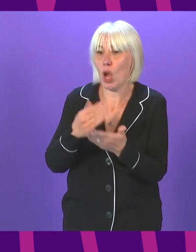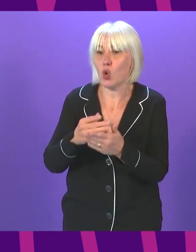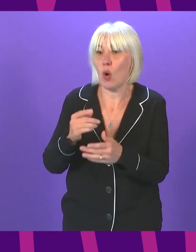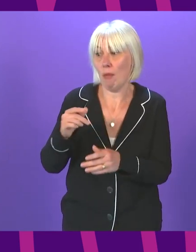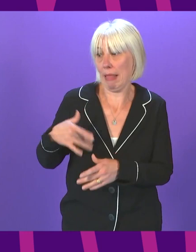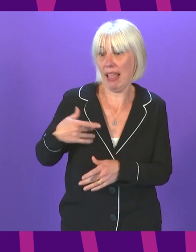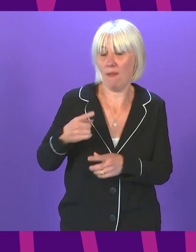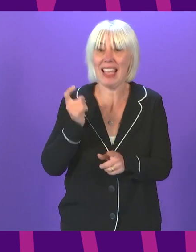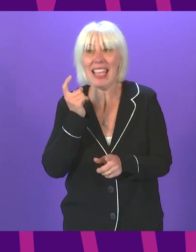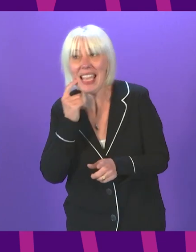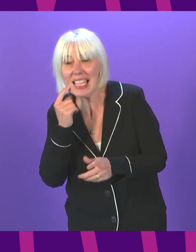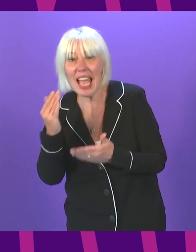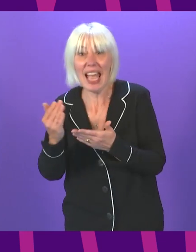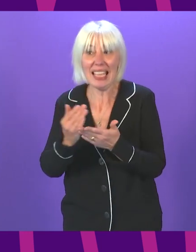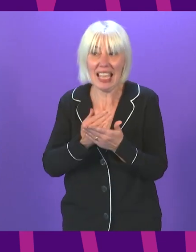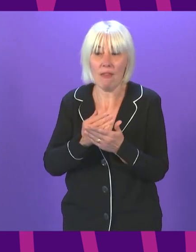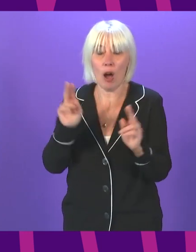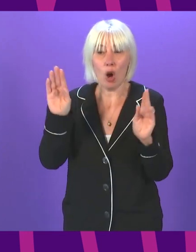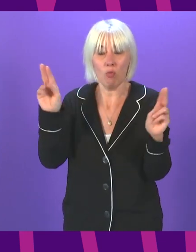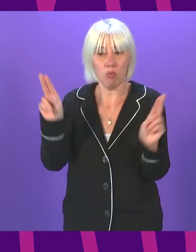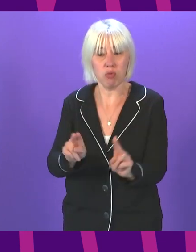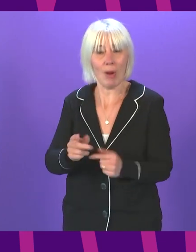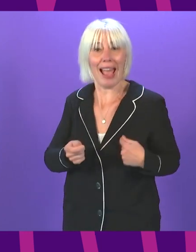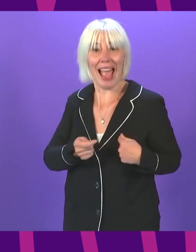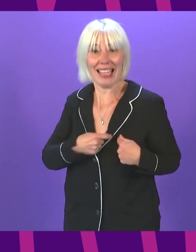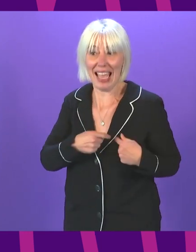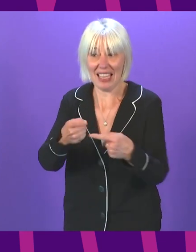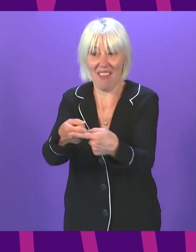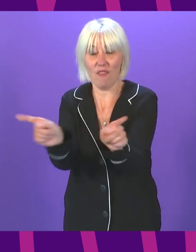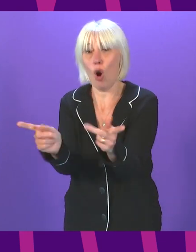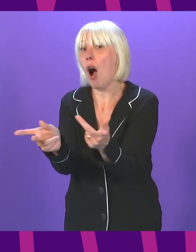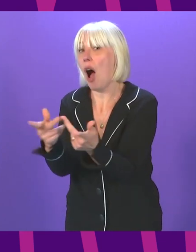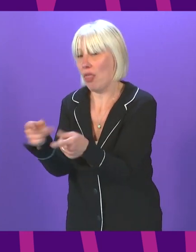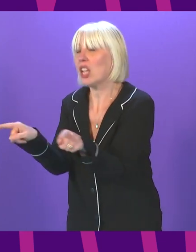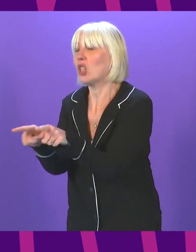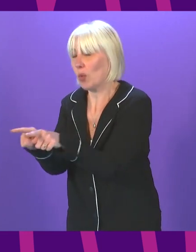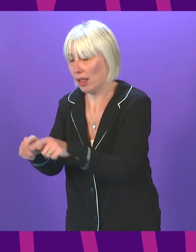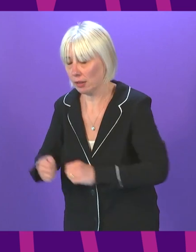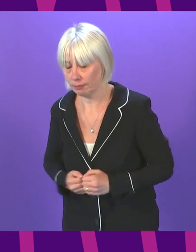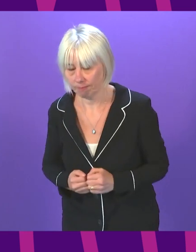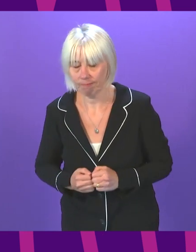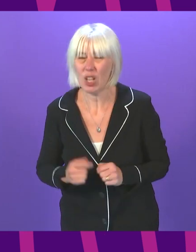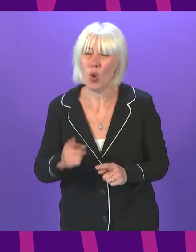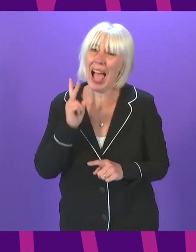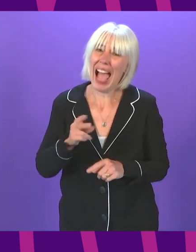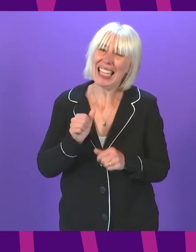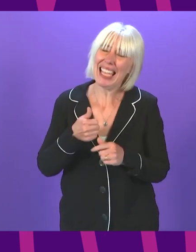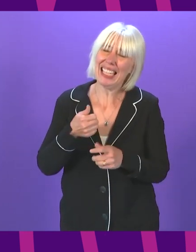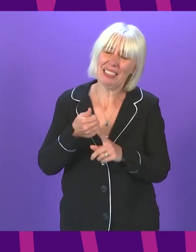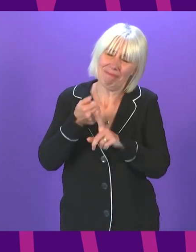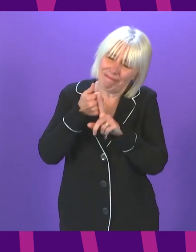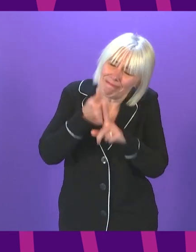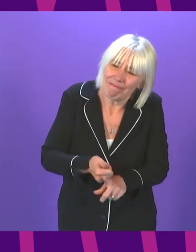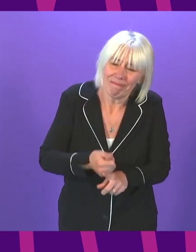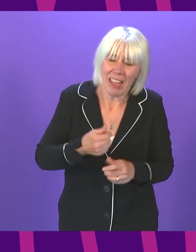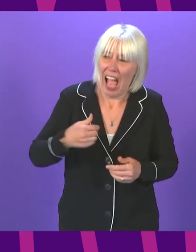and safer and helping to reduce anxiety for many others too. So, I will close by, once again, stressing the actions that